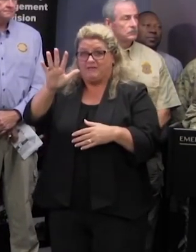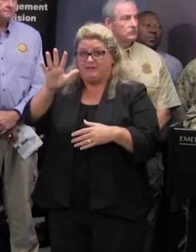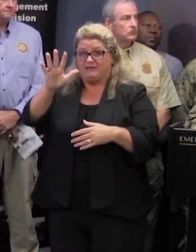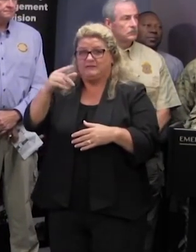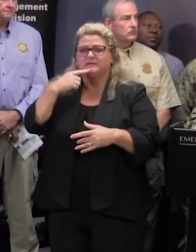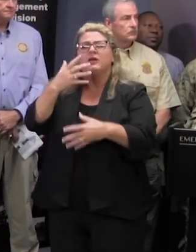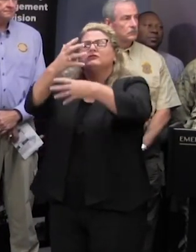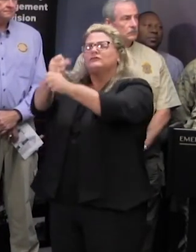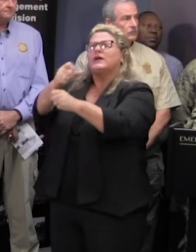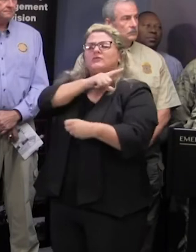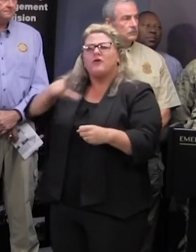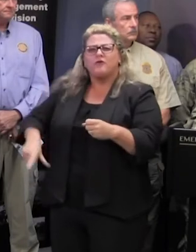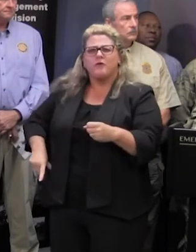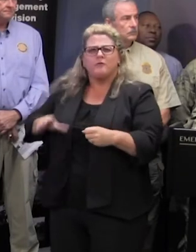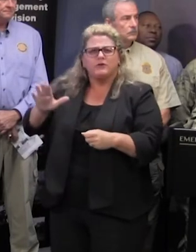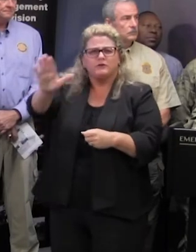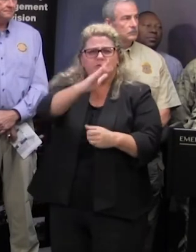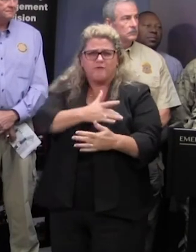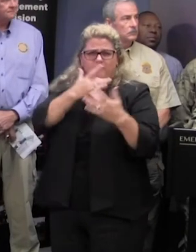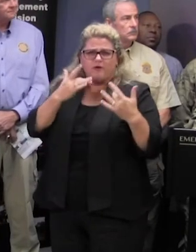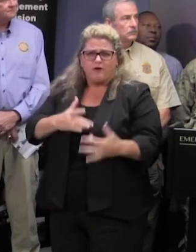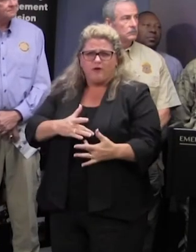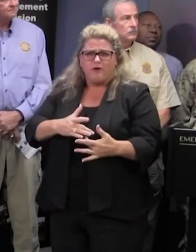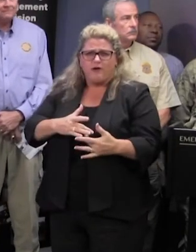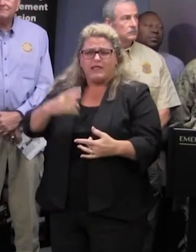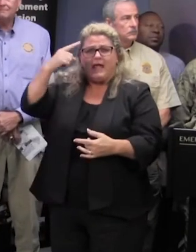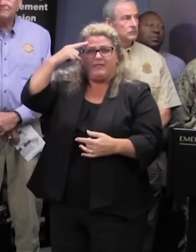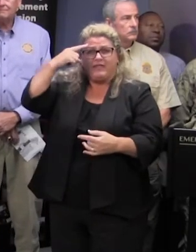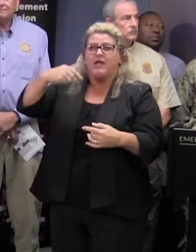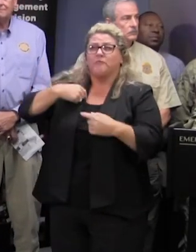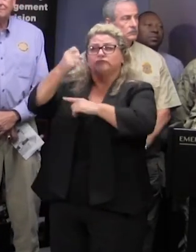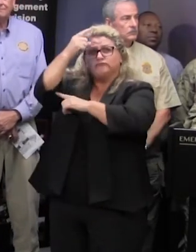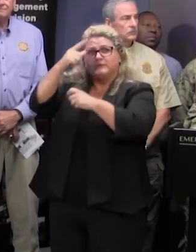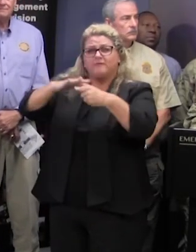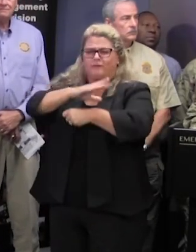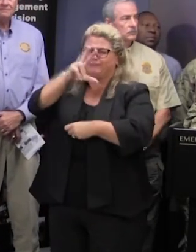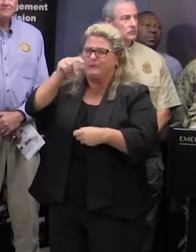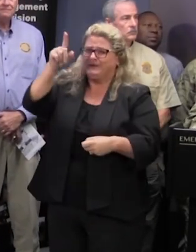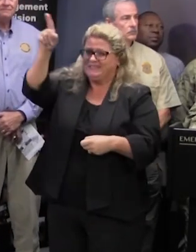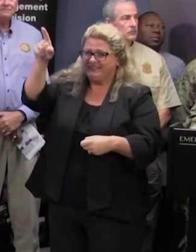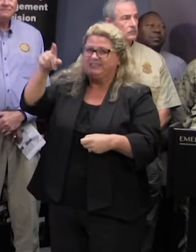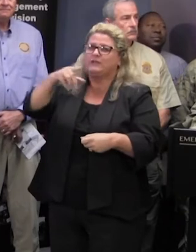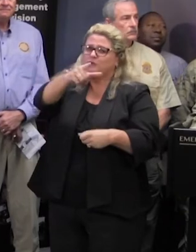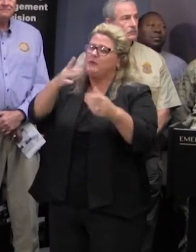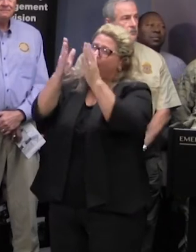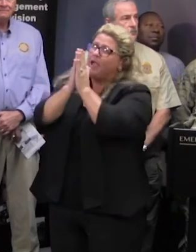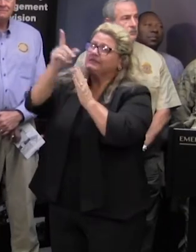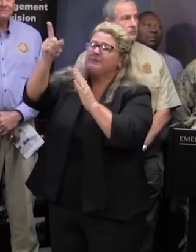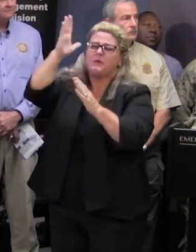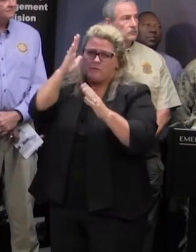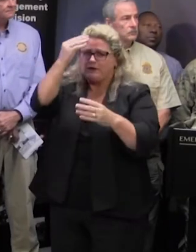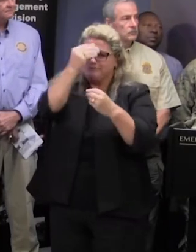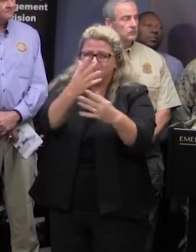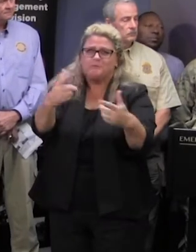trust in the lord with all your heart lean not to your own understanding and in all your ways acknowledge him and he shall direct your path